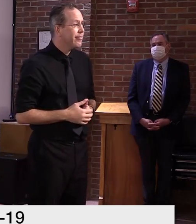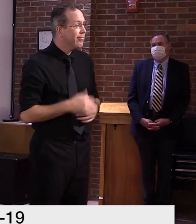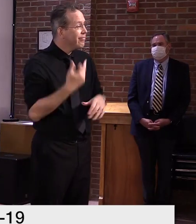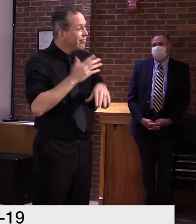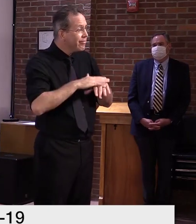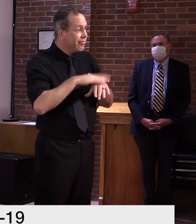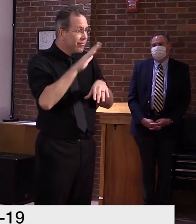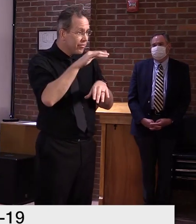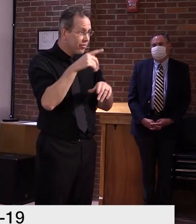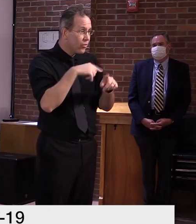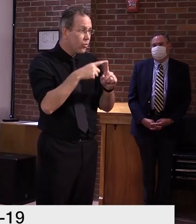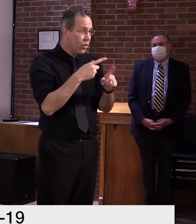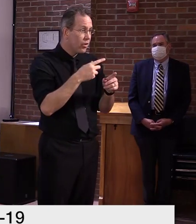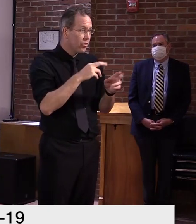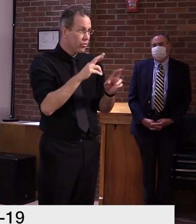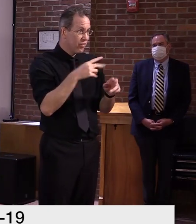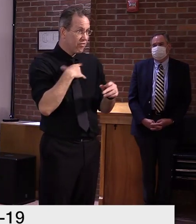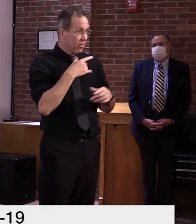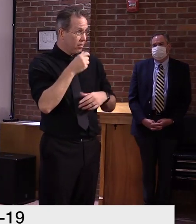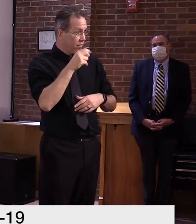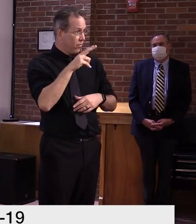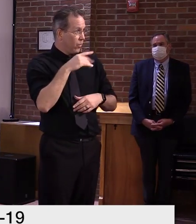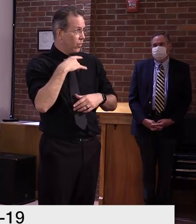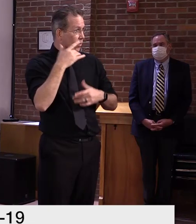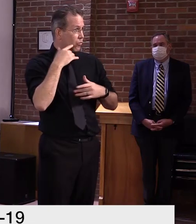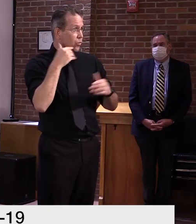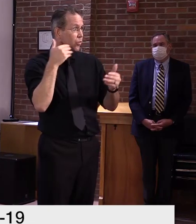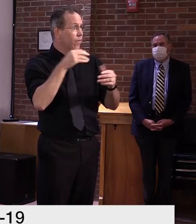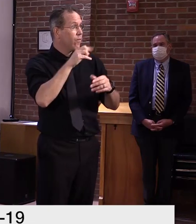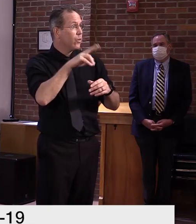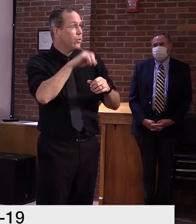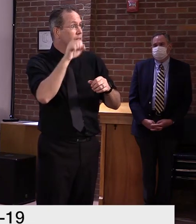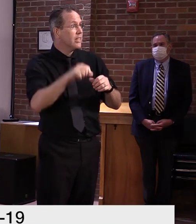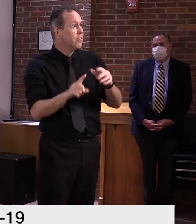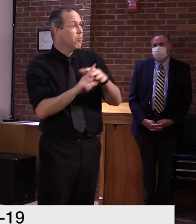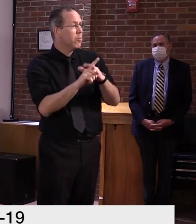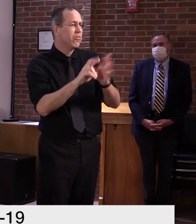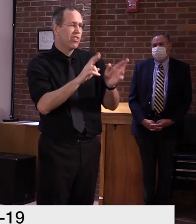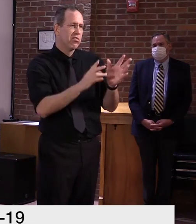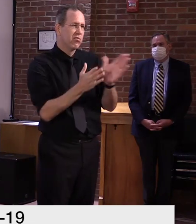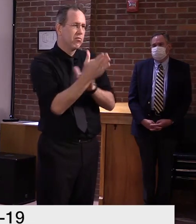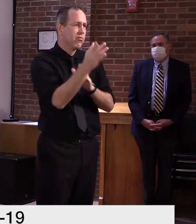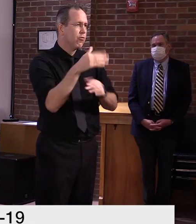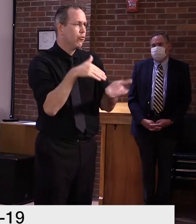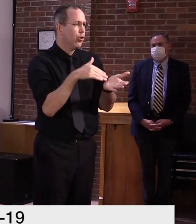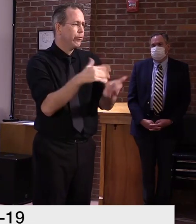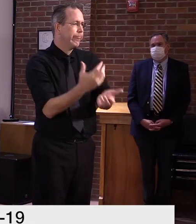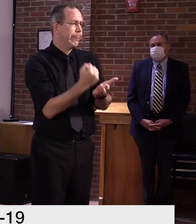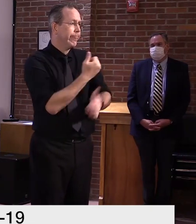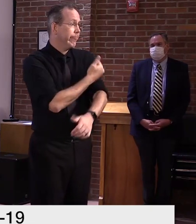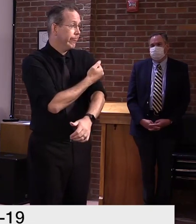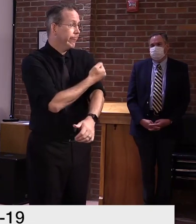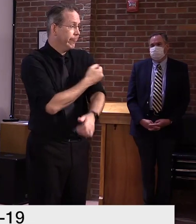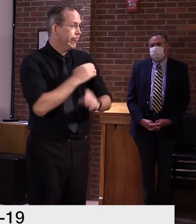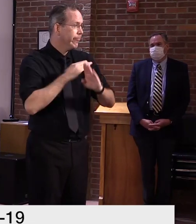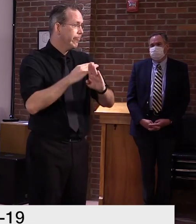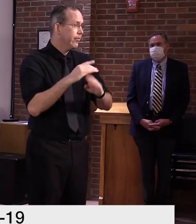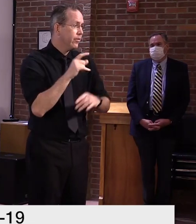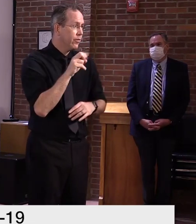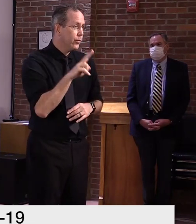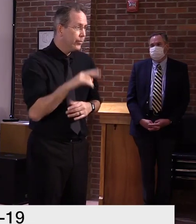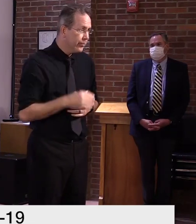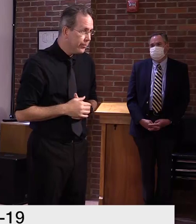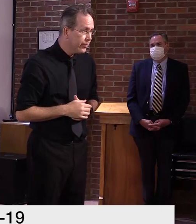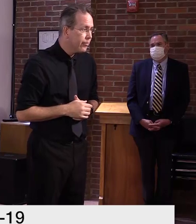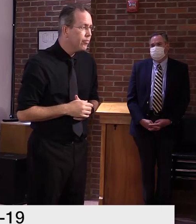available. Um, we don't count in Vermont individual cases of flu. So we never report out on the number